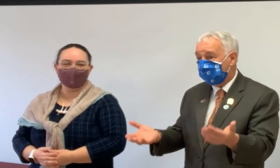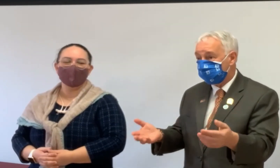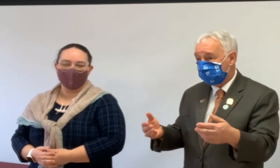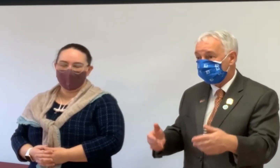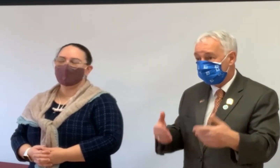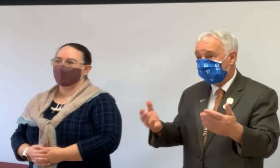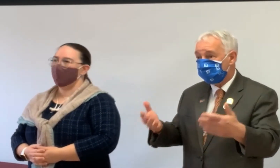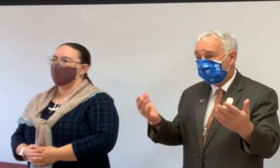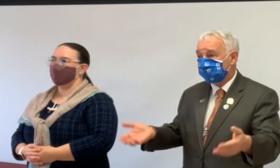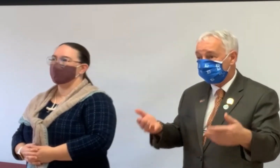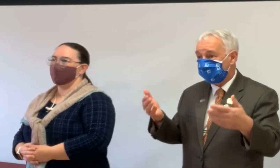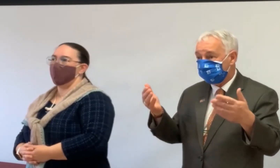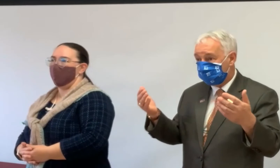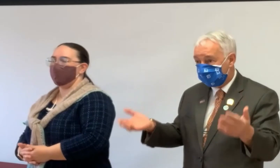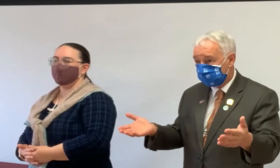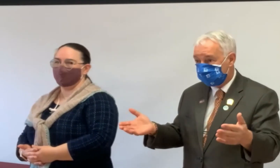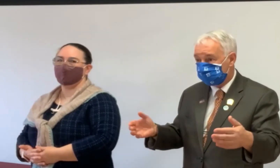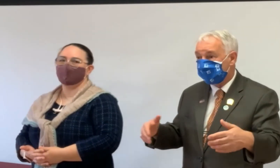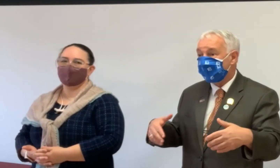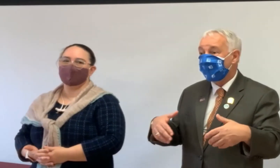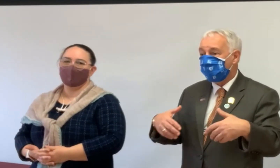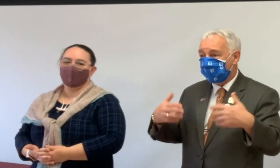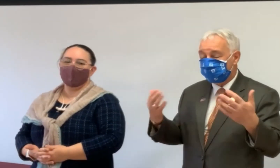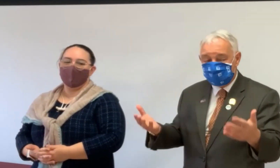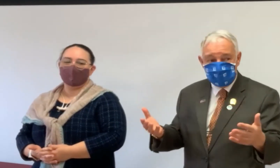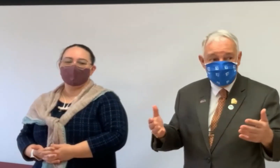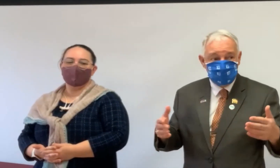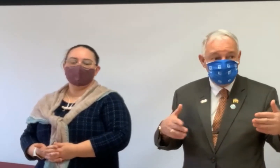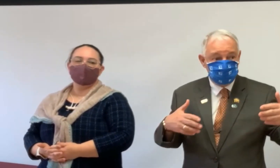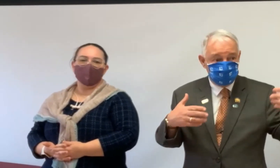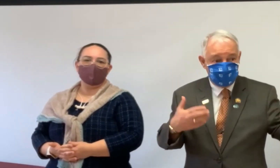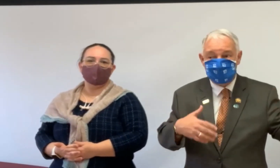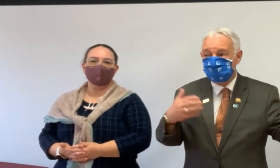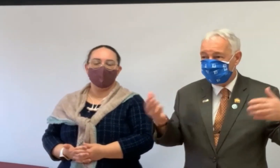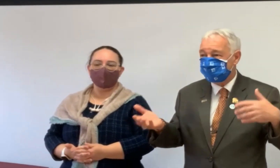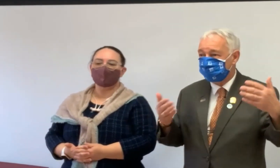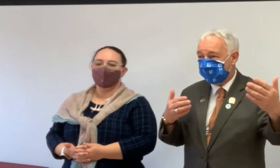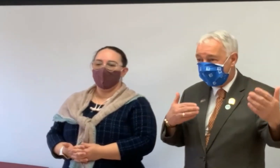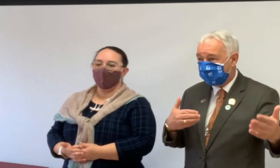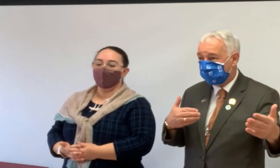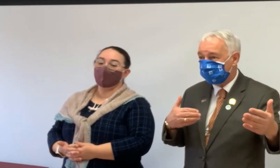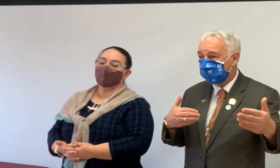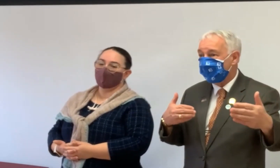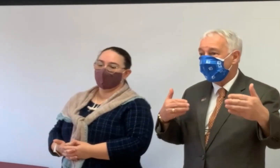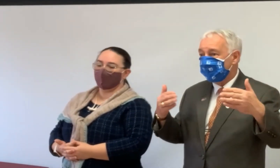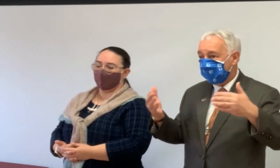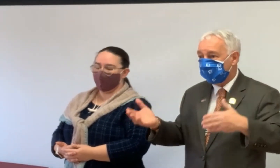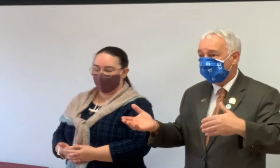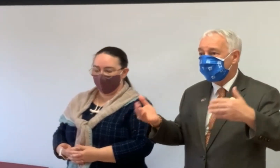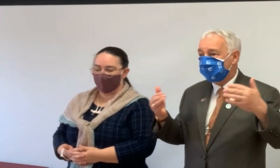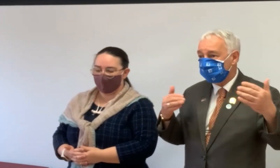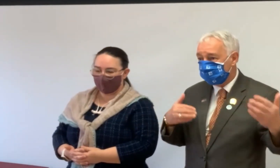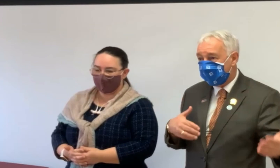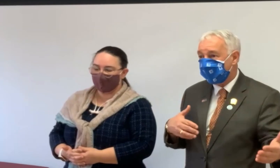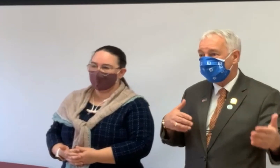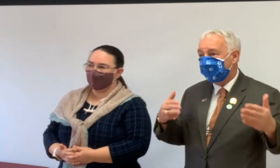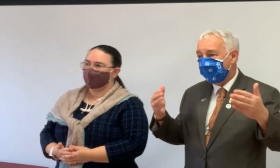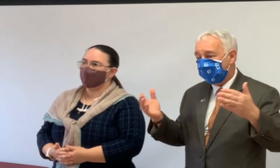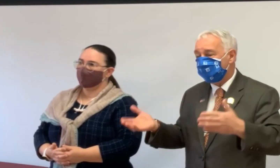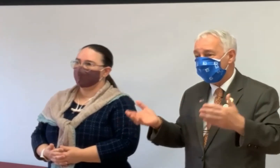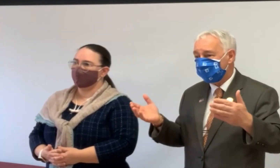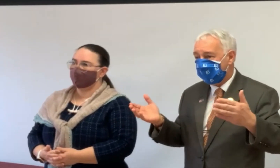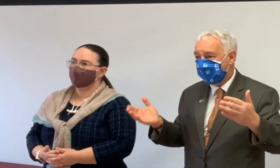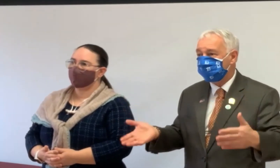We teach a course called senior real estate specialists once a month to other real estate agents to help them understand